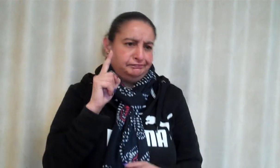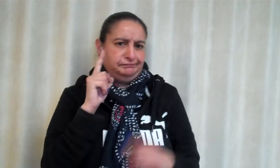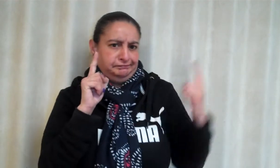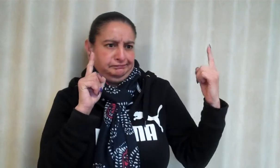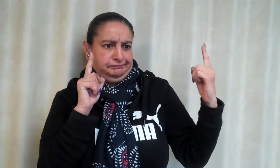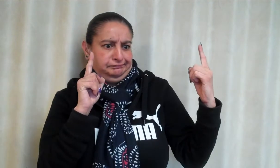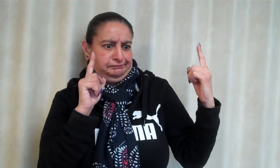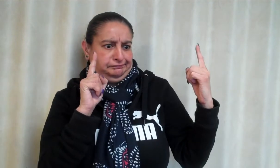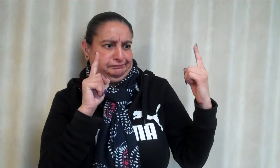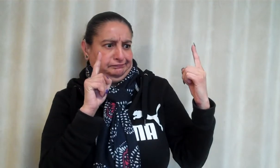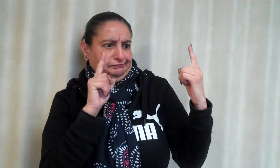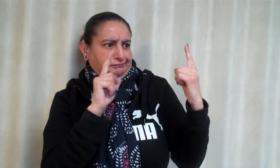on.